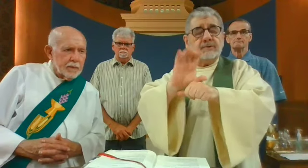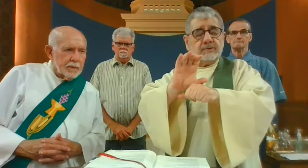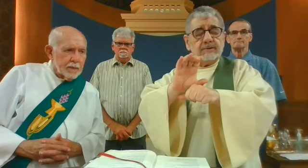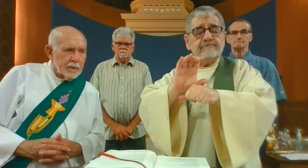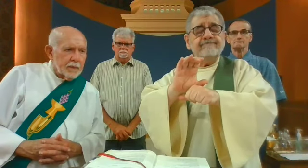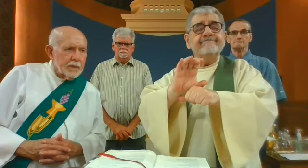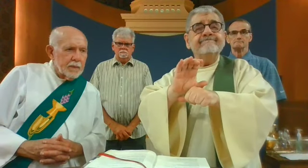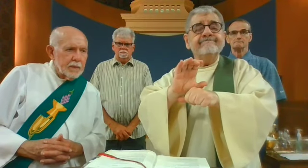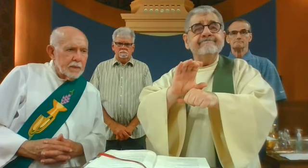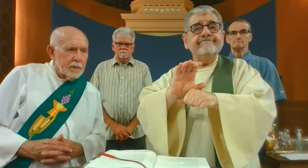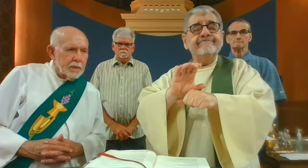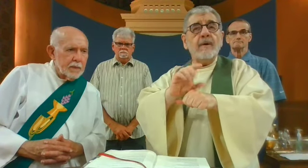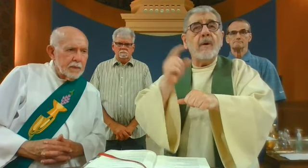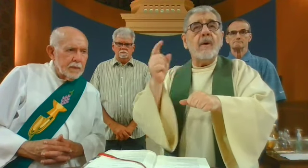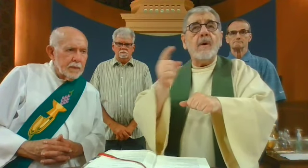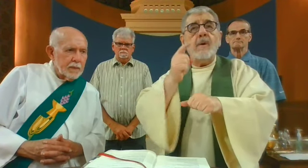First, for our church,